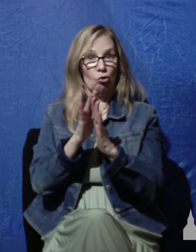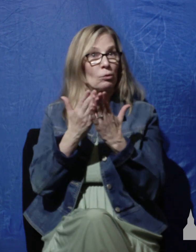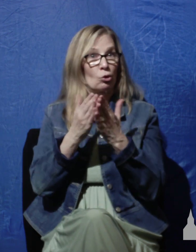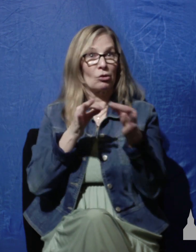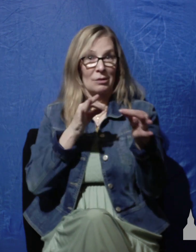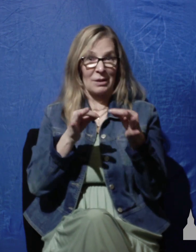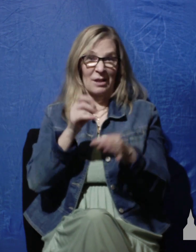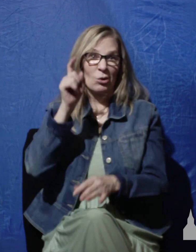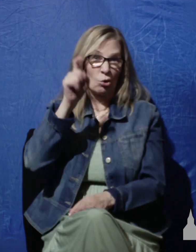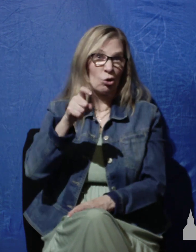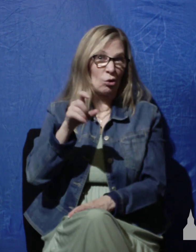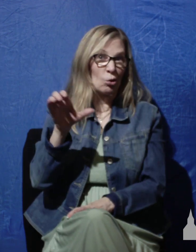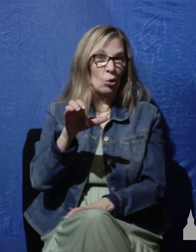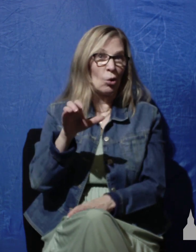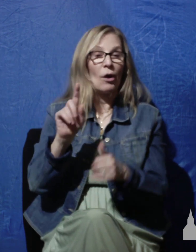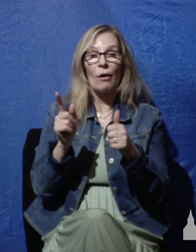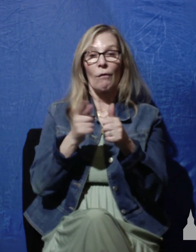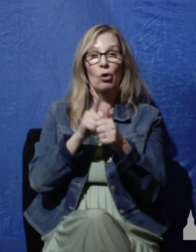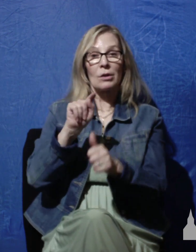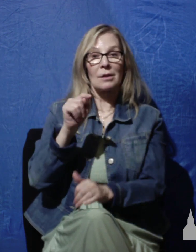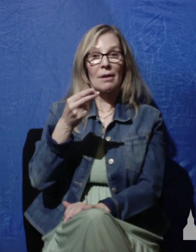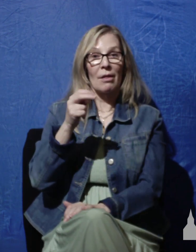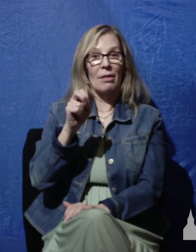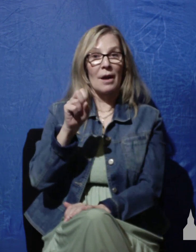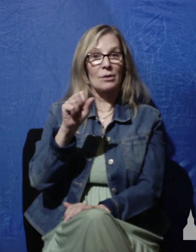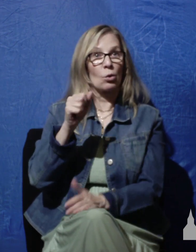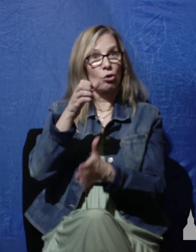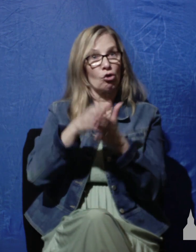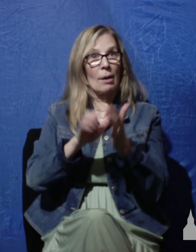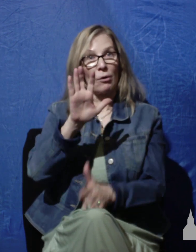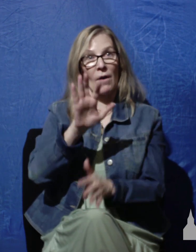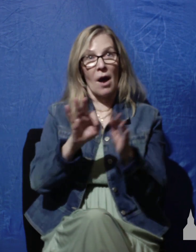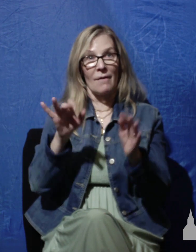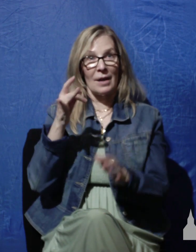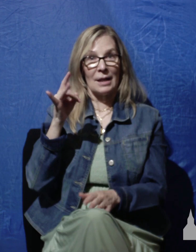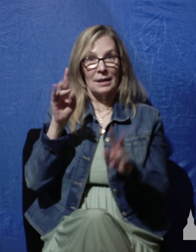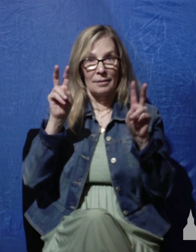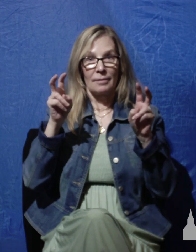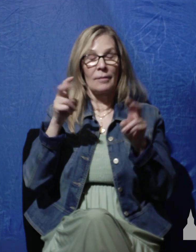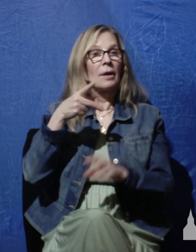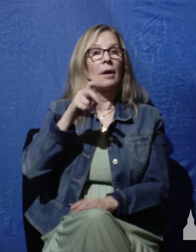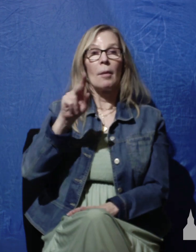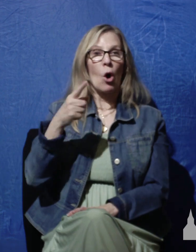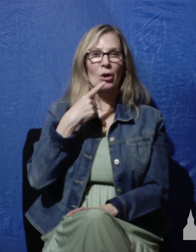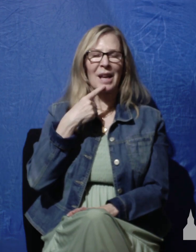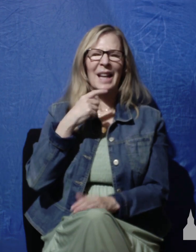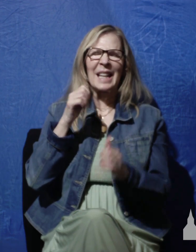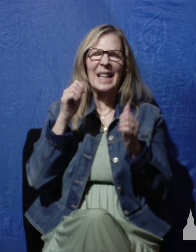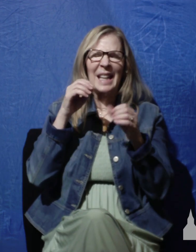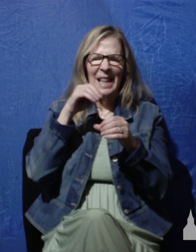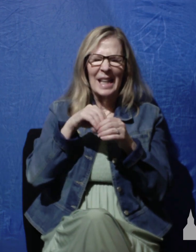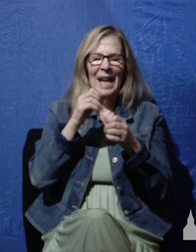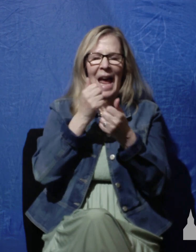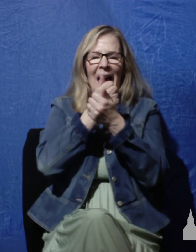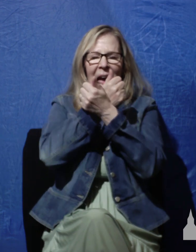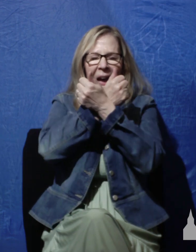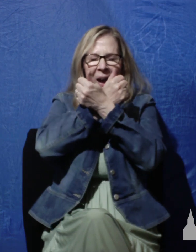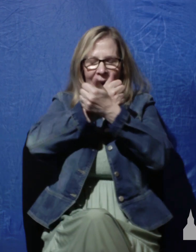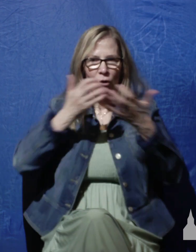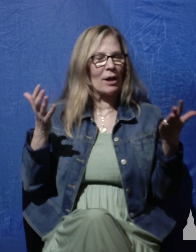you are to do. 1 Thessalonians 5.18. In everything, Paul said, in everything, give thanks. He didn't